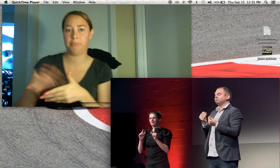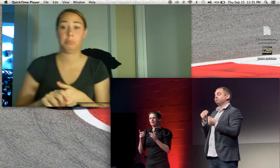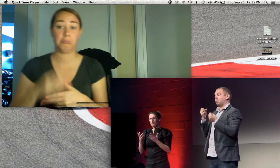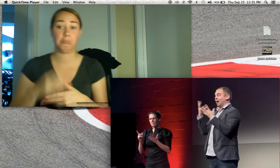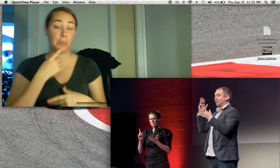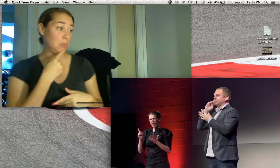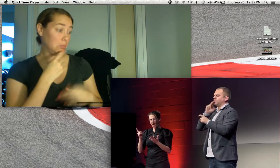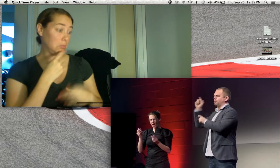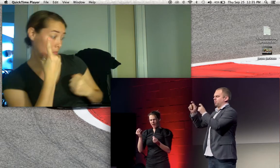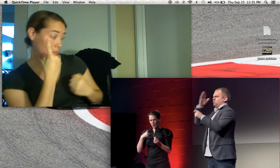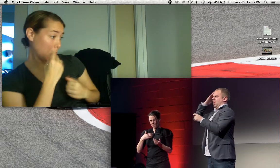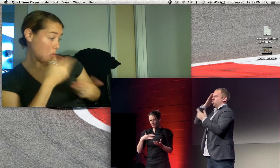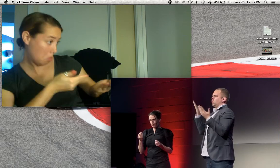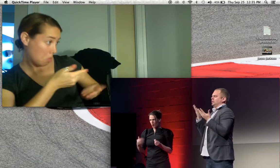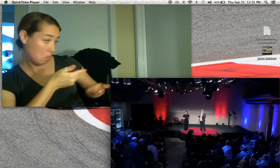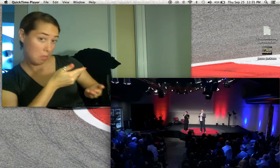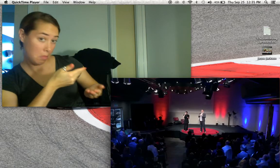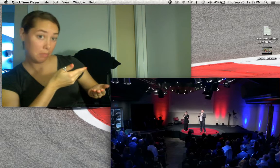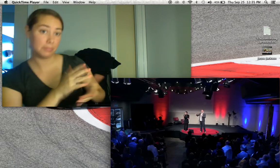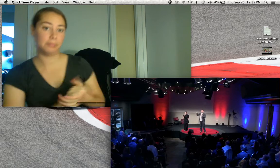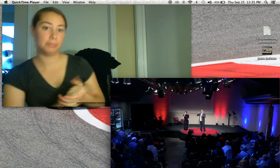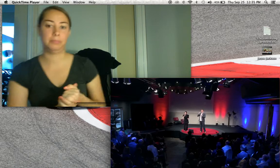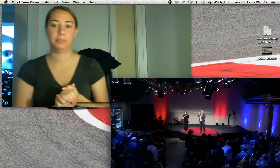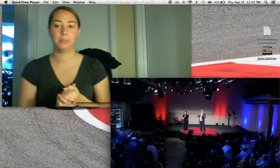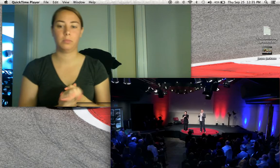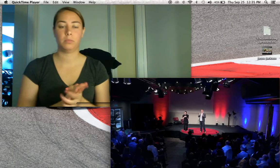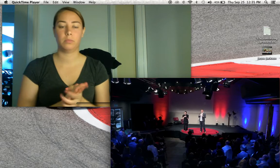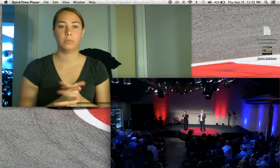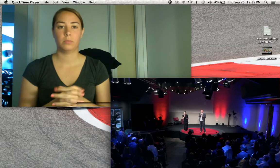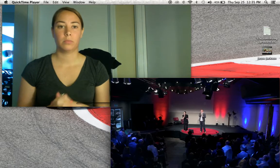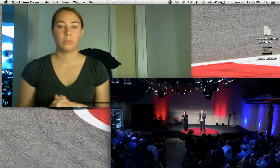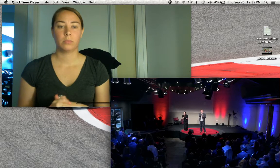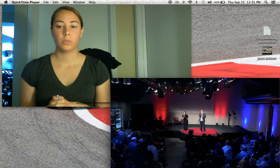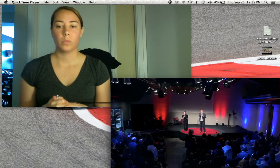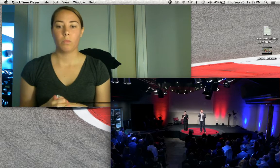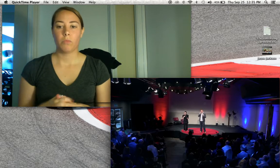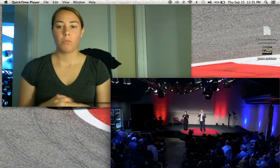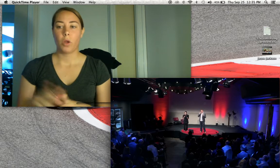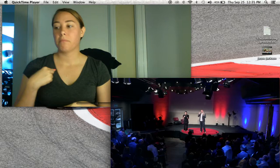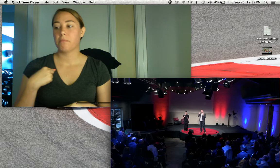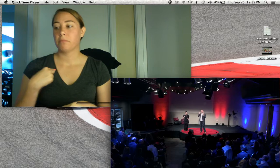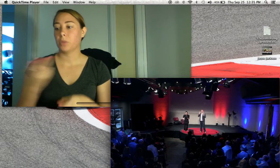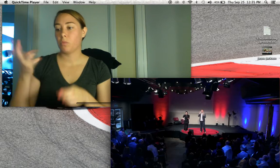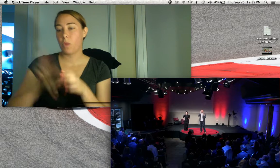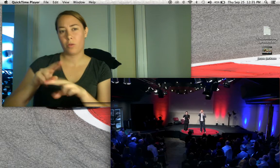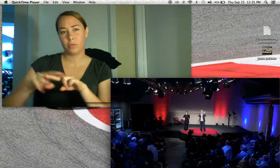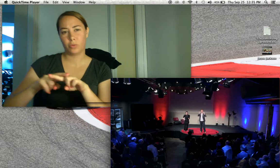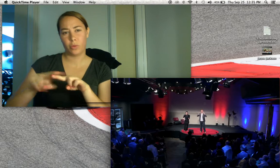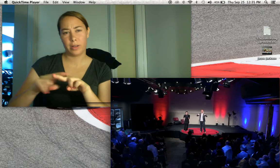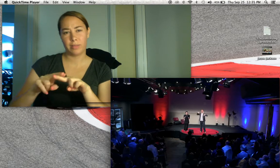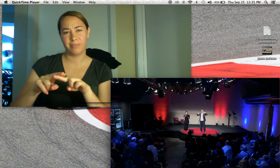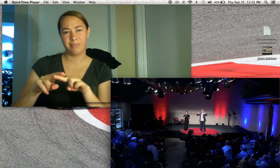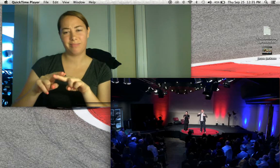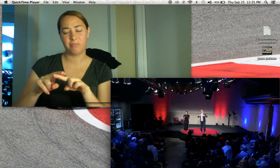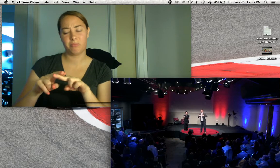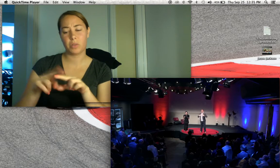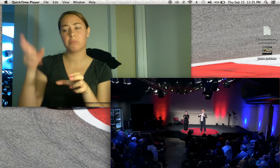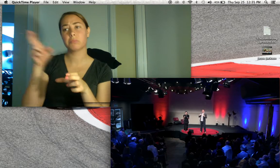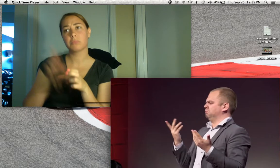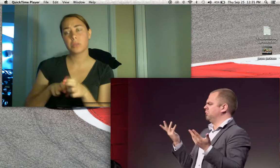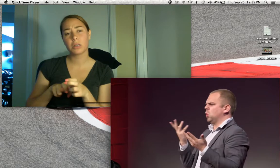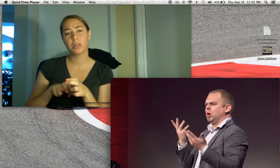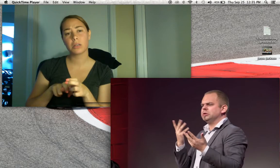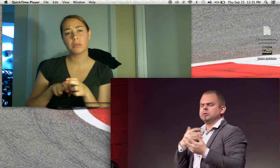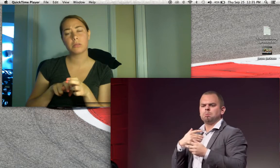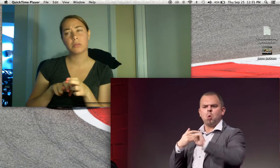And then, all of a sudden, I got this feeling that many, many deaf people will recognise and something was off. And